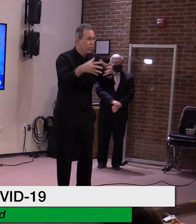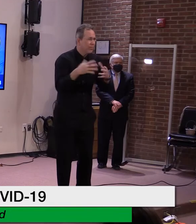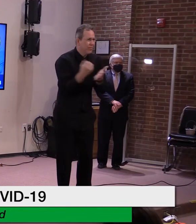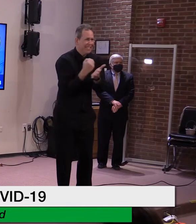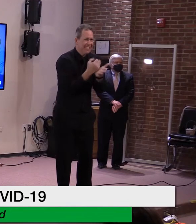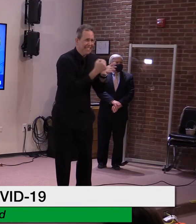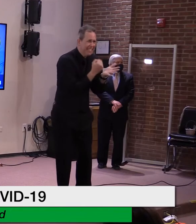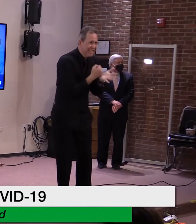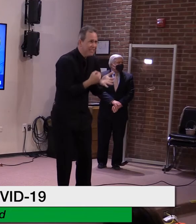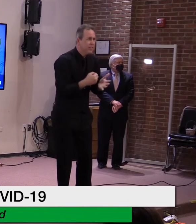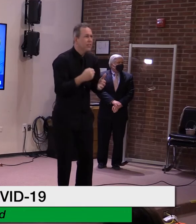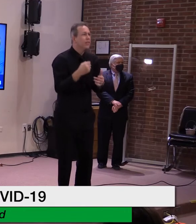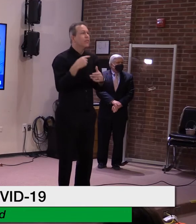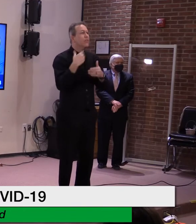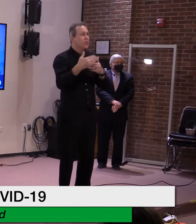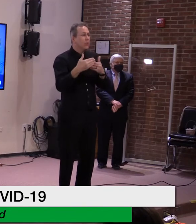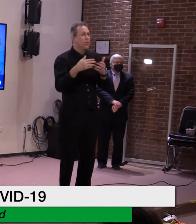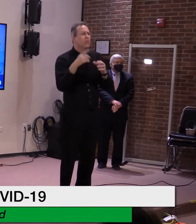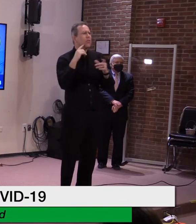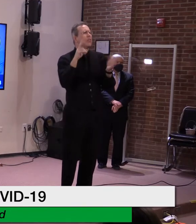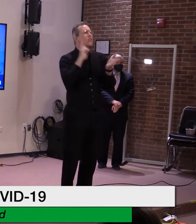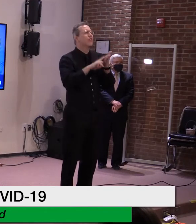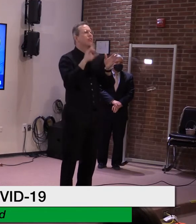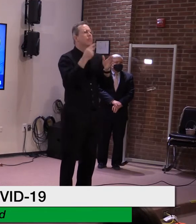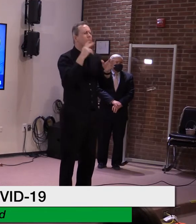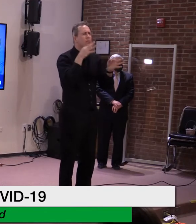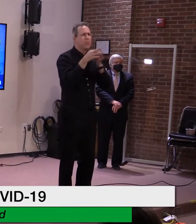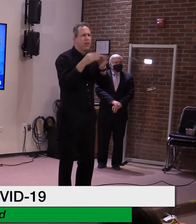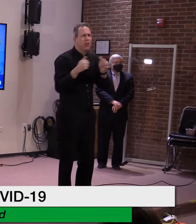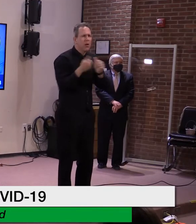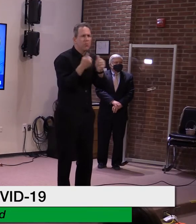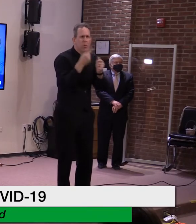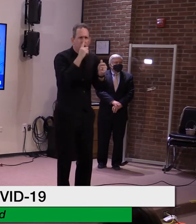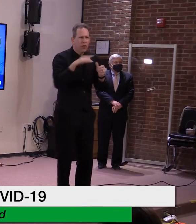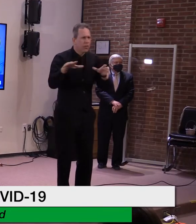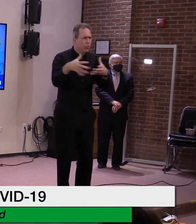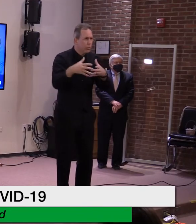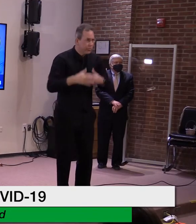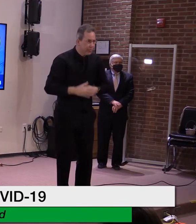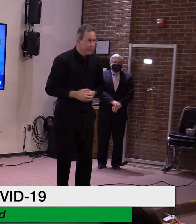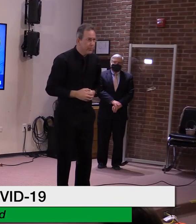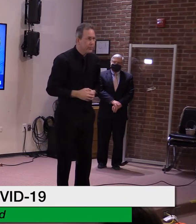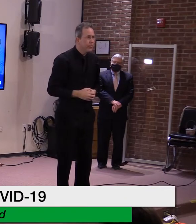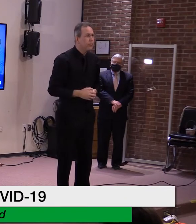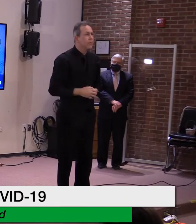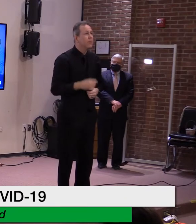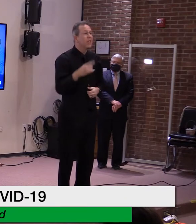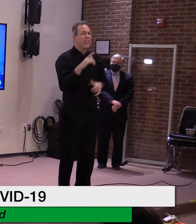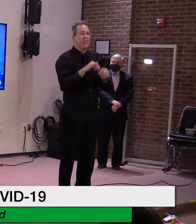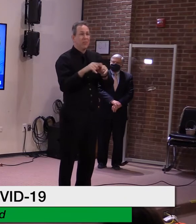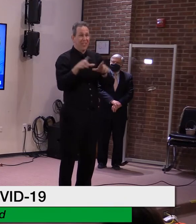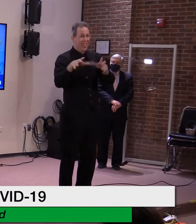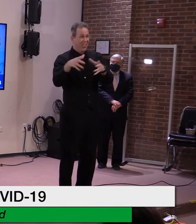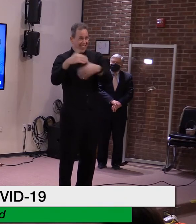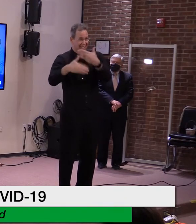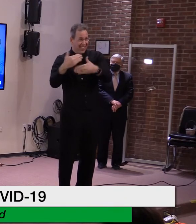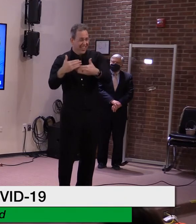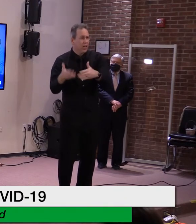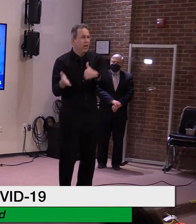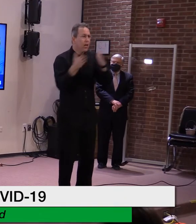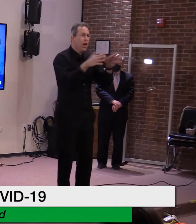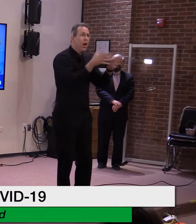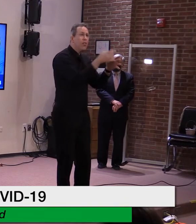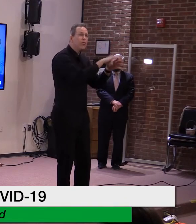this in more detail in his remarks. At the same time, we also started on a parallel track to